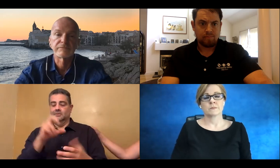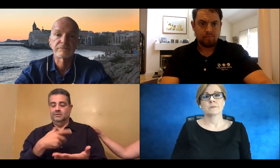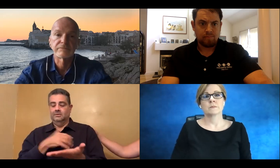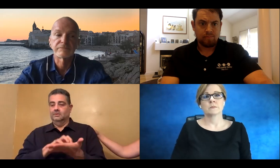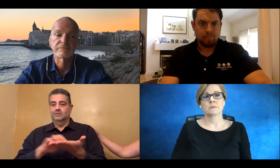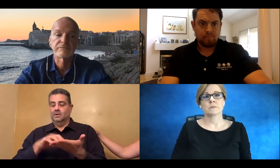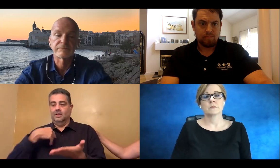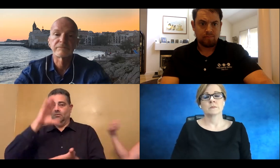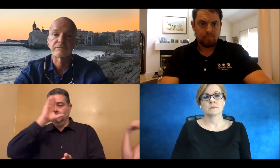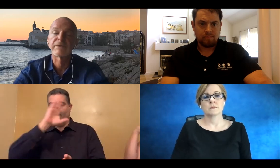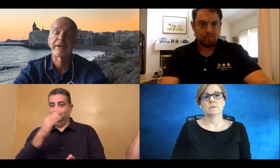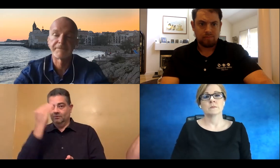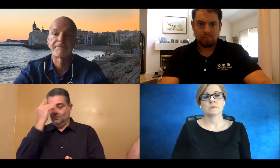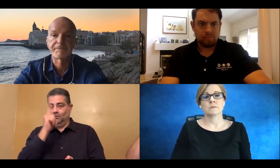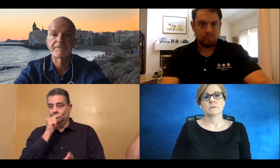call with a lot of people.